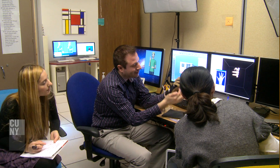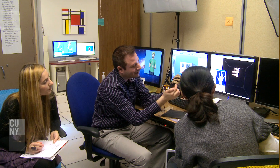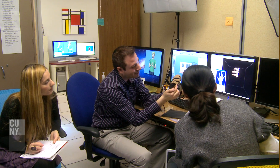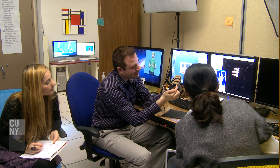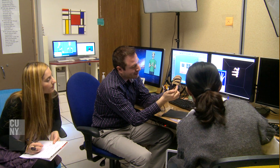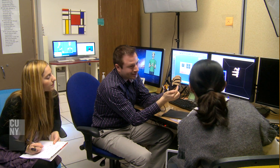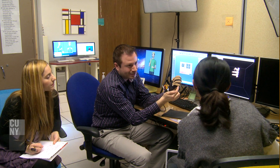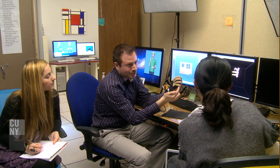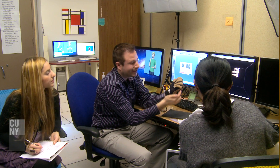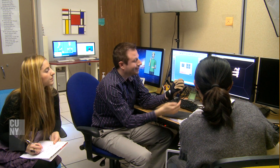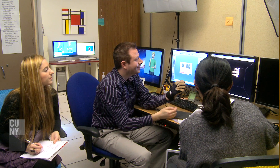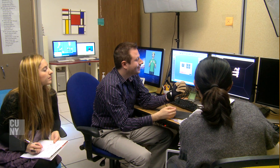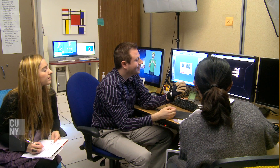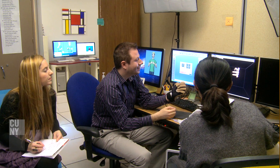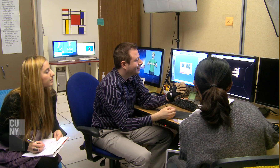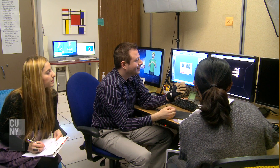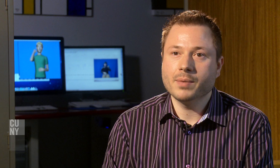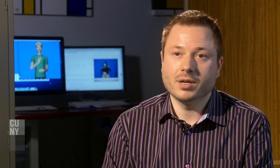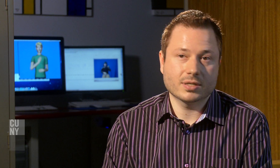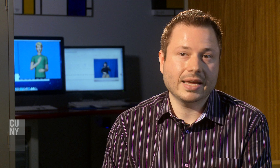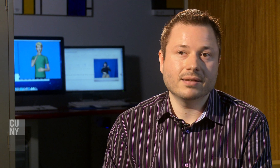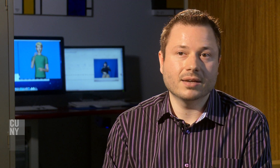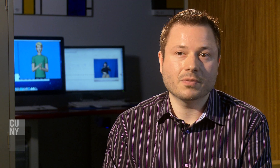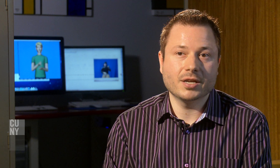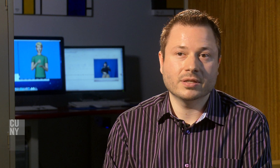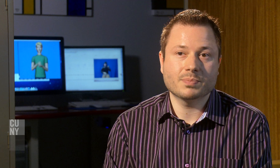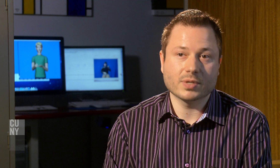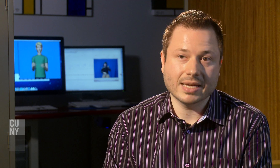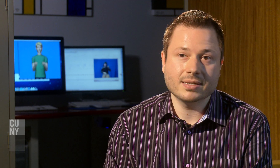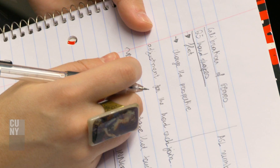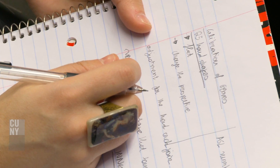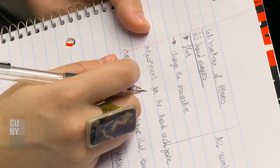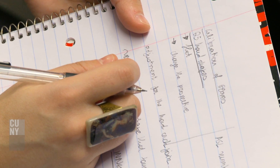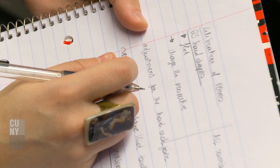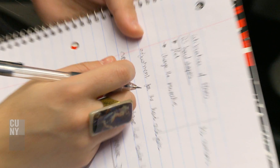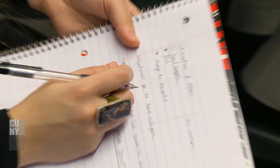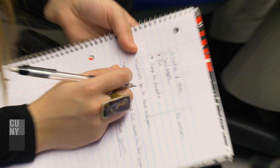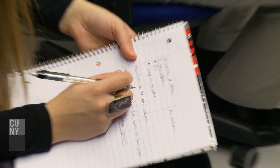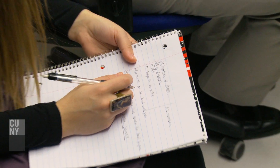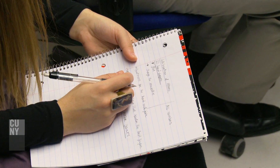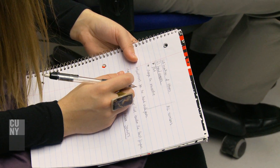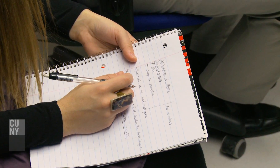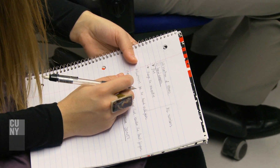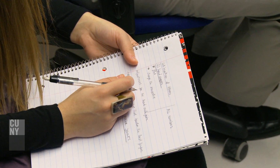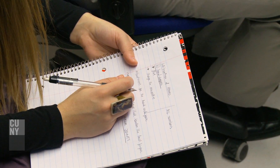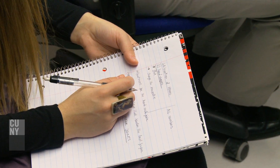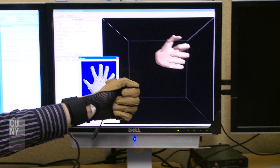do, then people who are deaf might be able to understand the information that's presented in the form of sign language more easily than if it had been